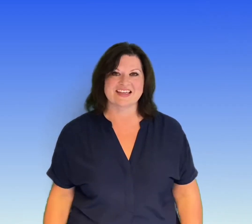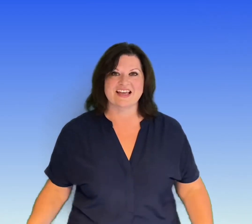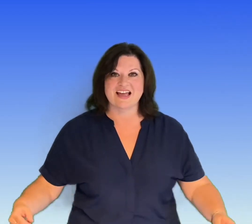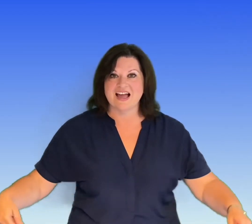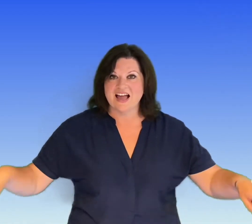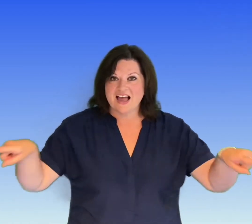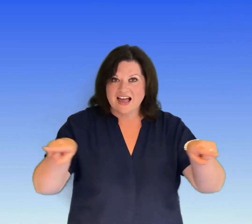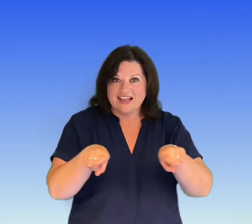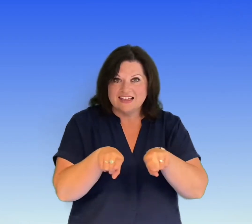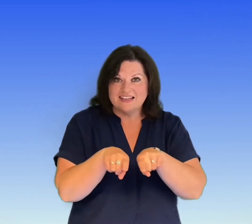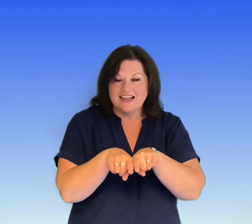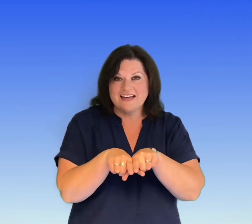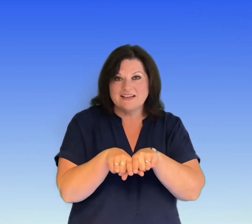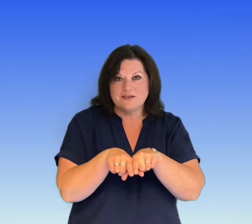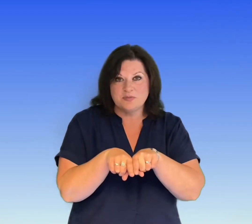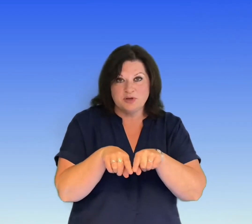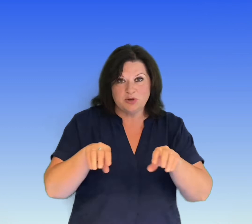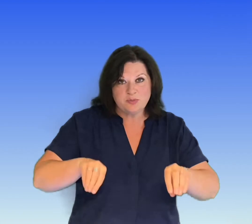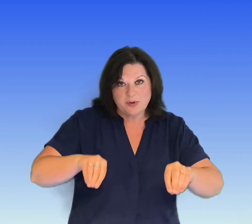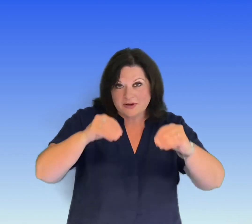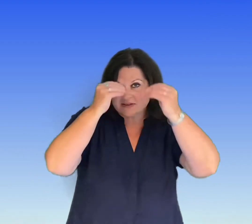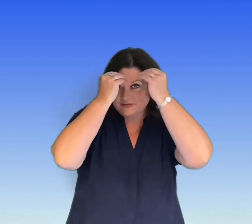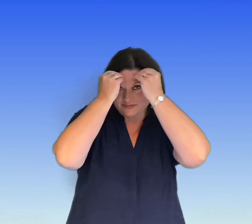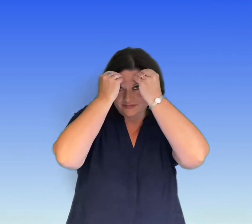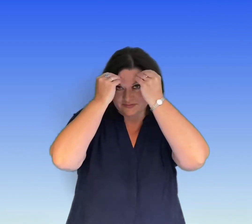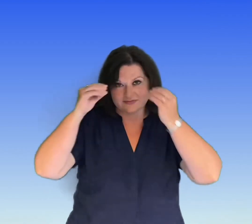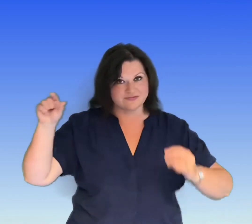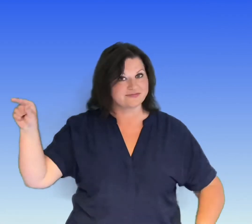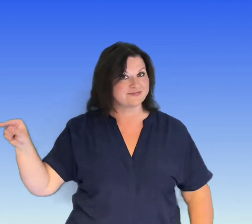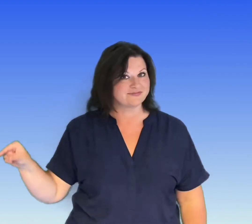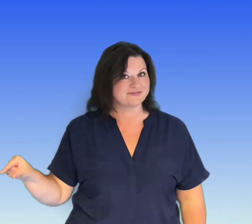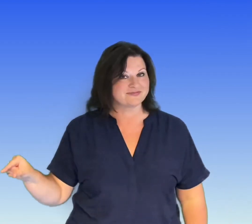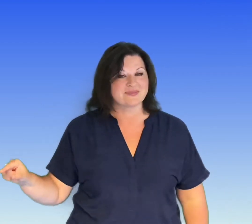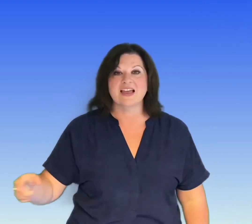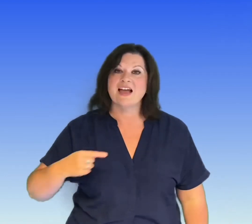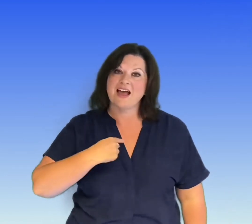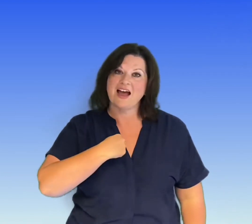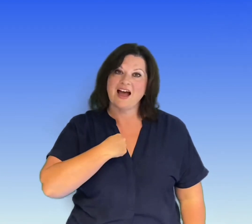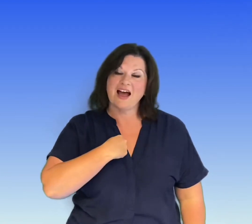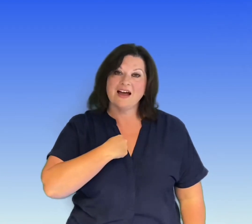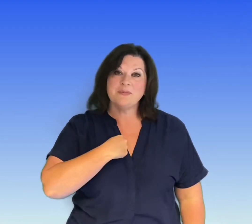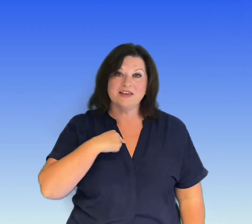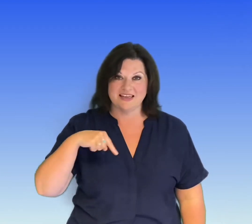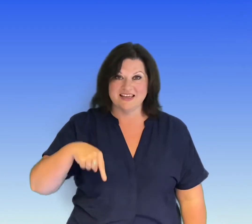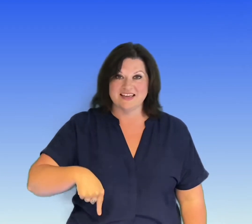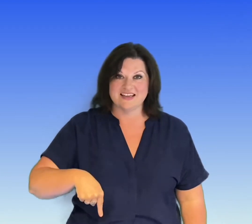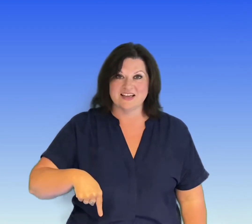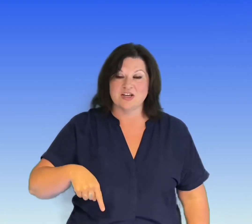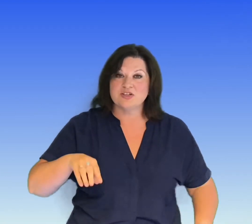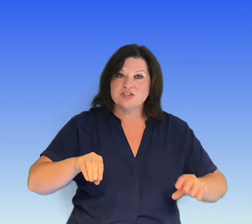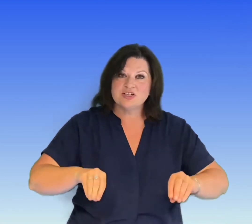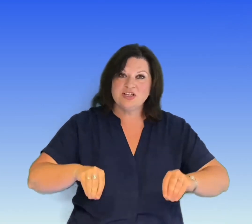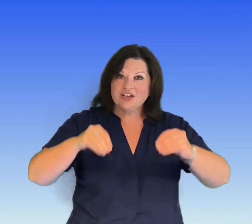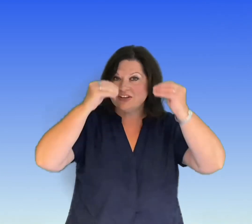Like a pupil, I am here to learn.